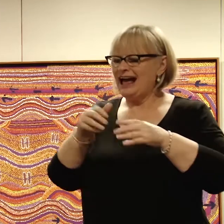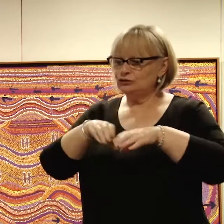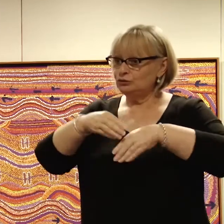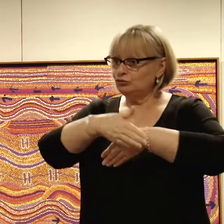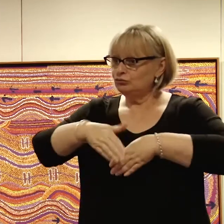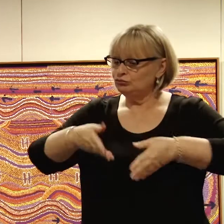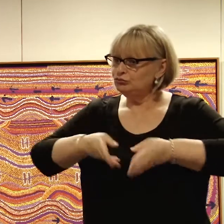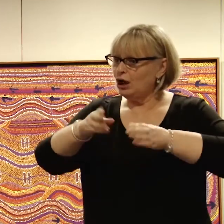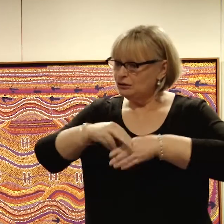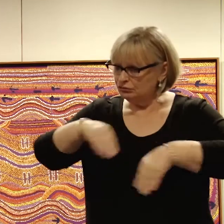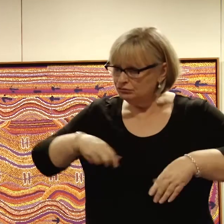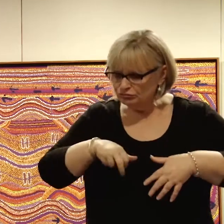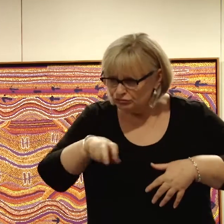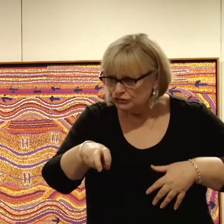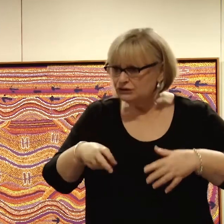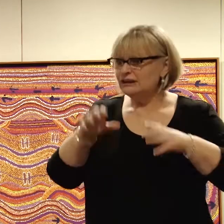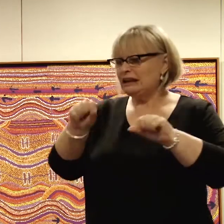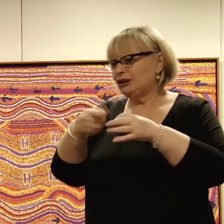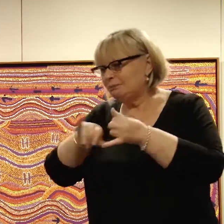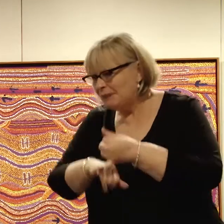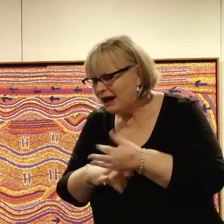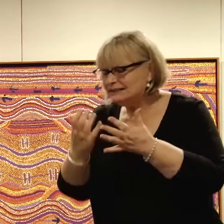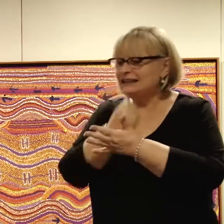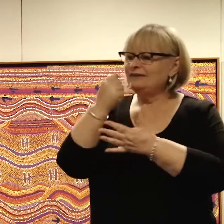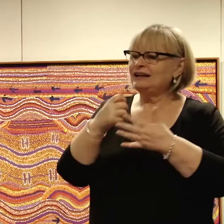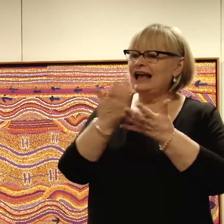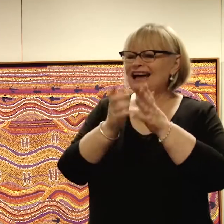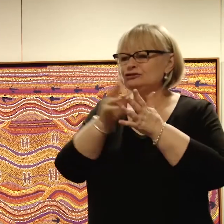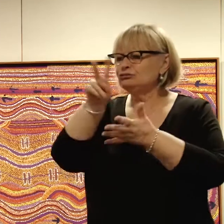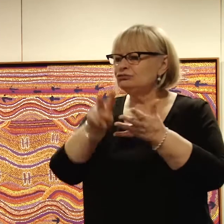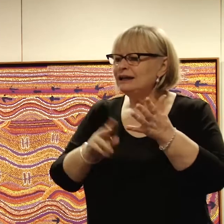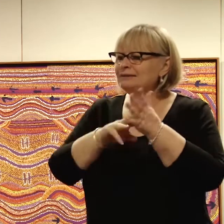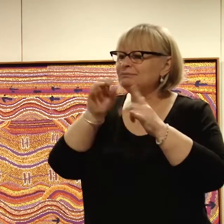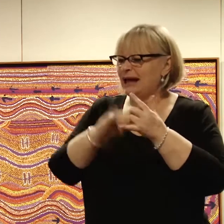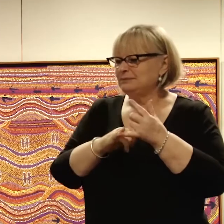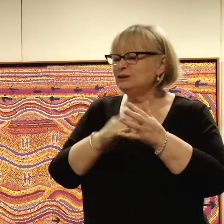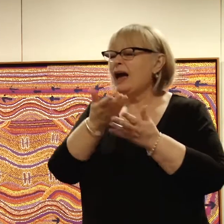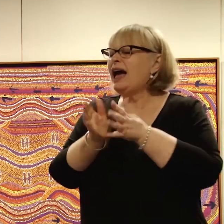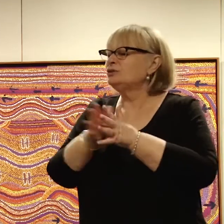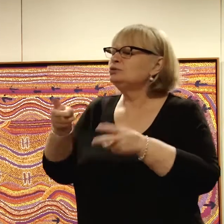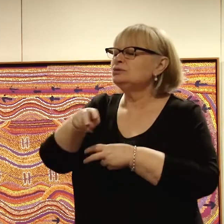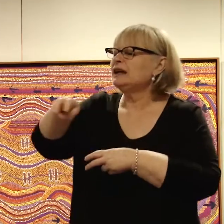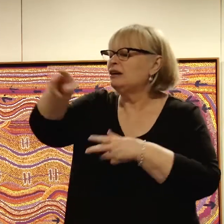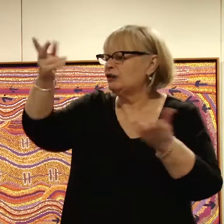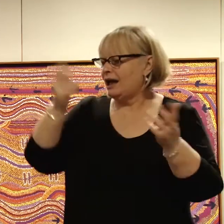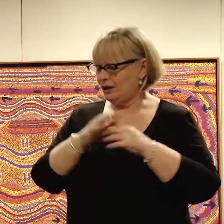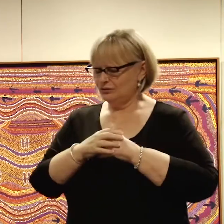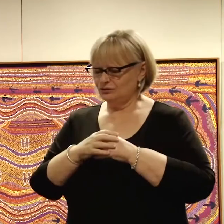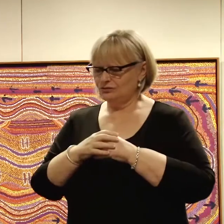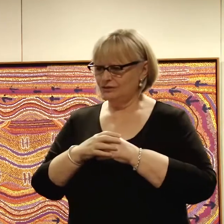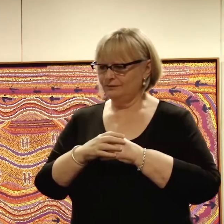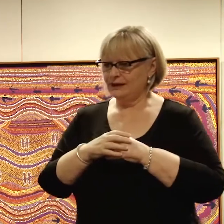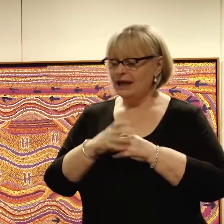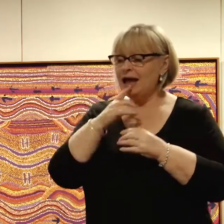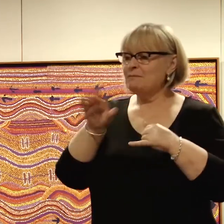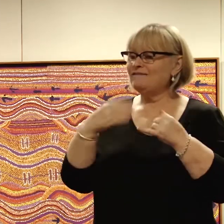a road safely, how to catch public transport safely, how to read maps, basically how to get around. I remember my